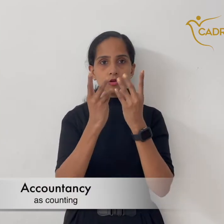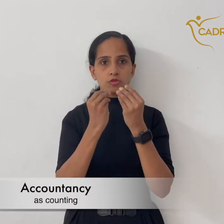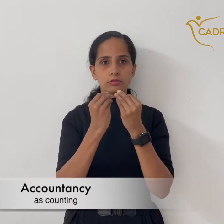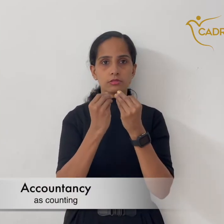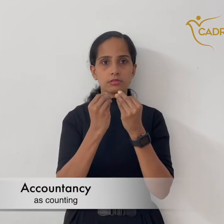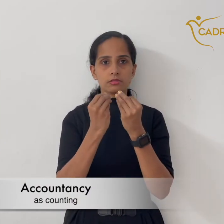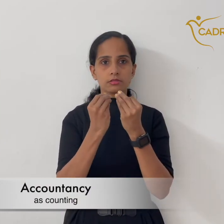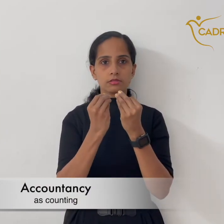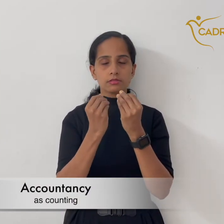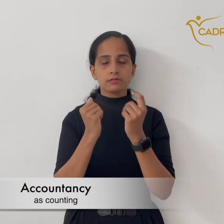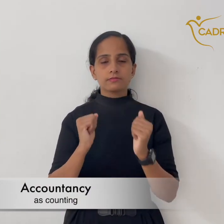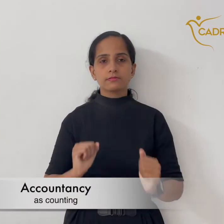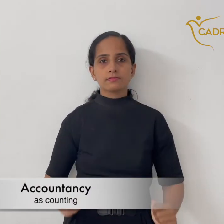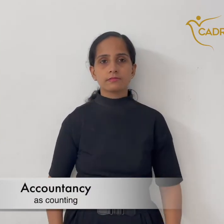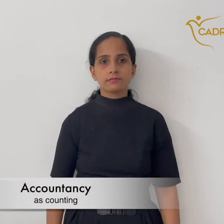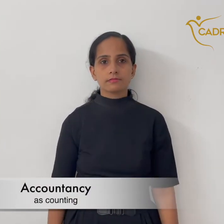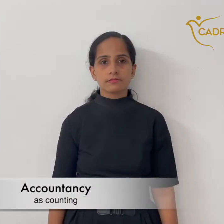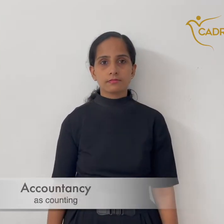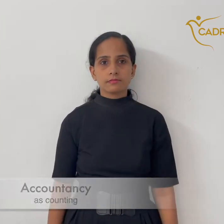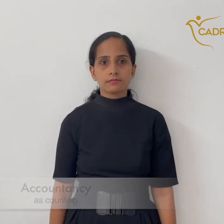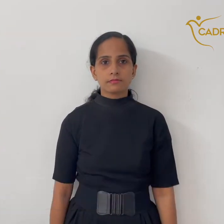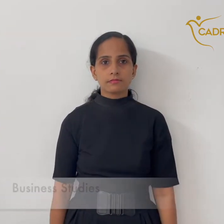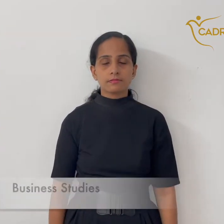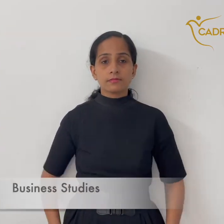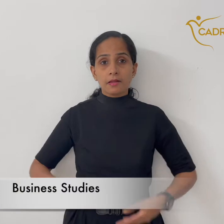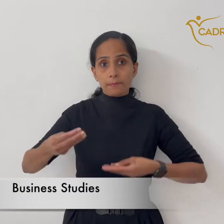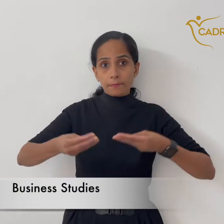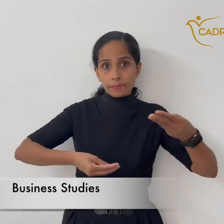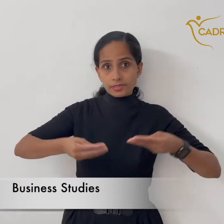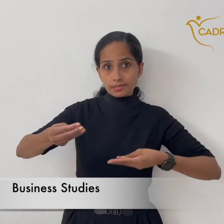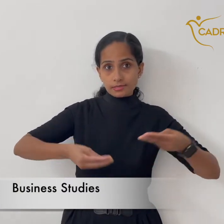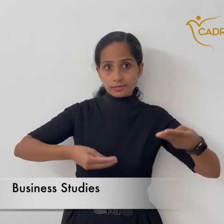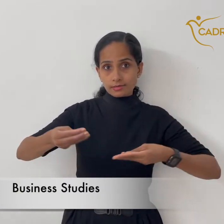Accountancy Business Studies